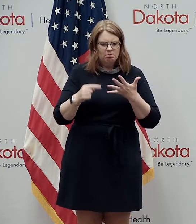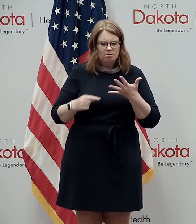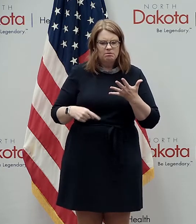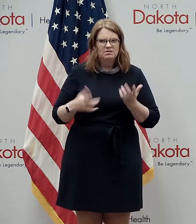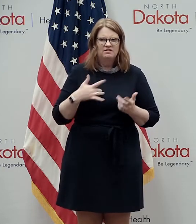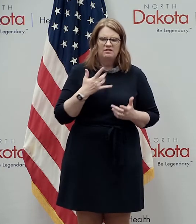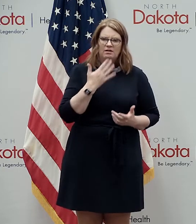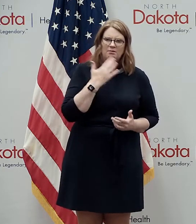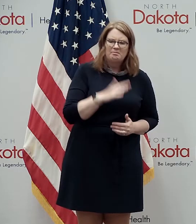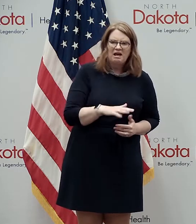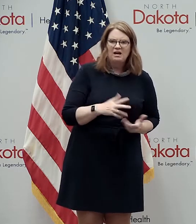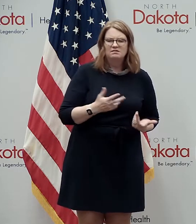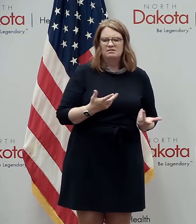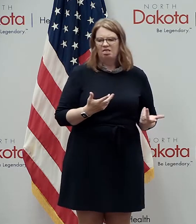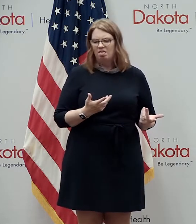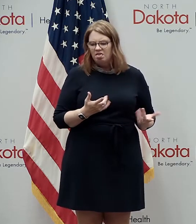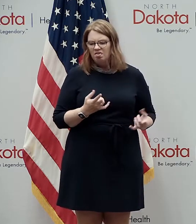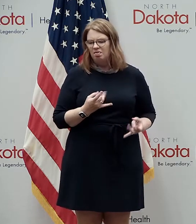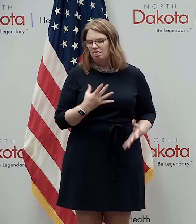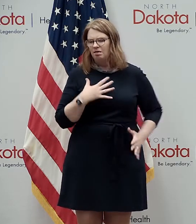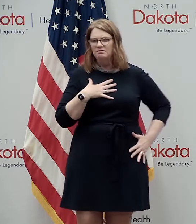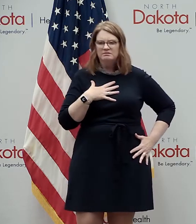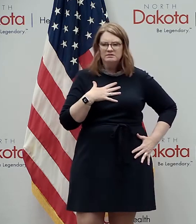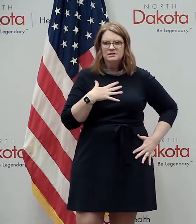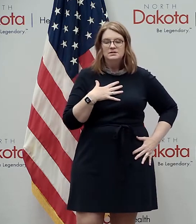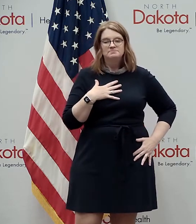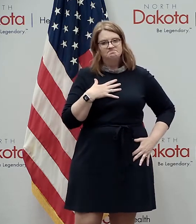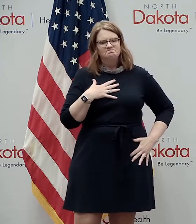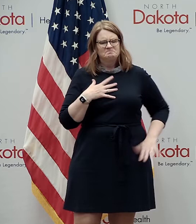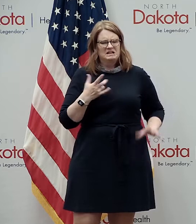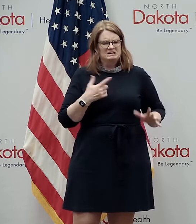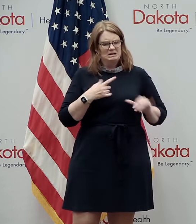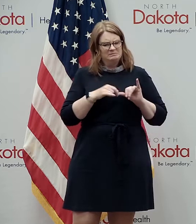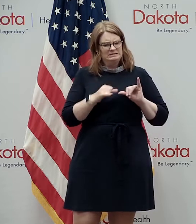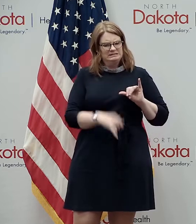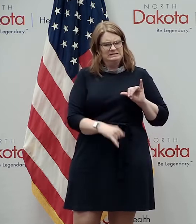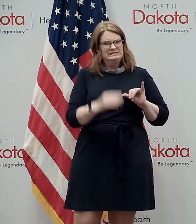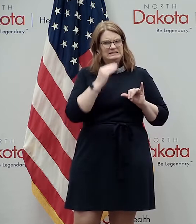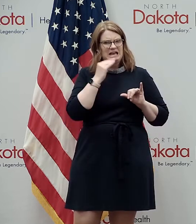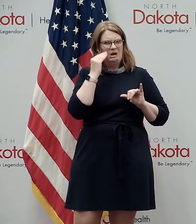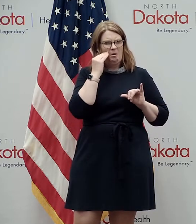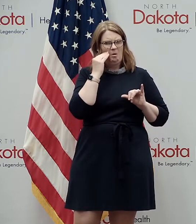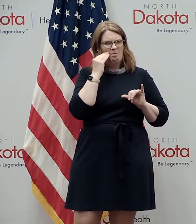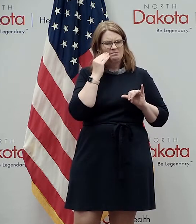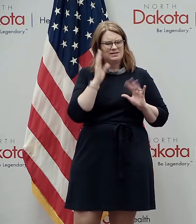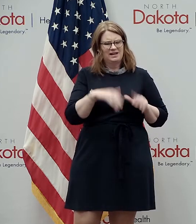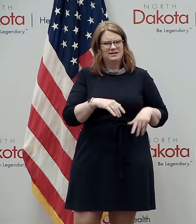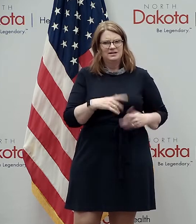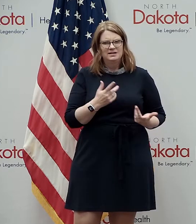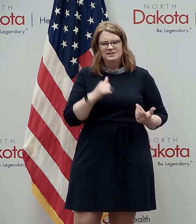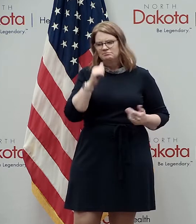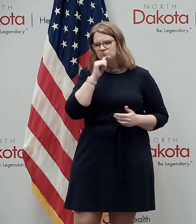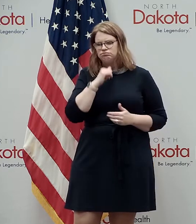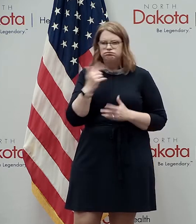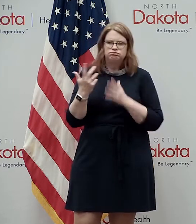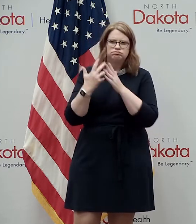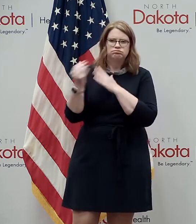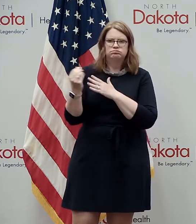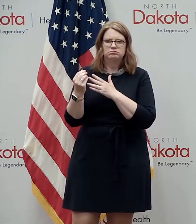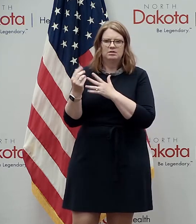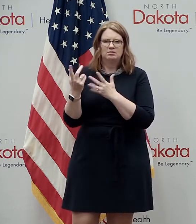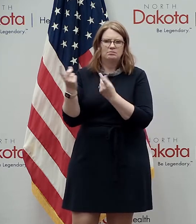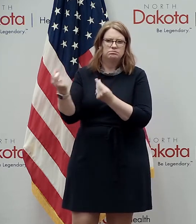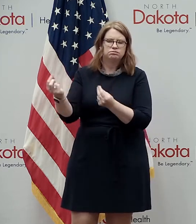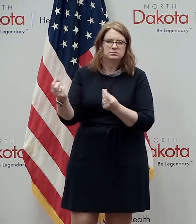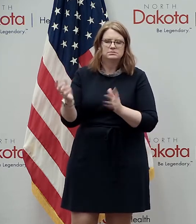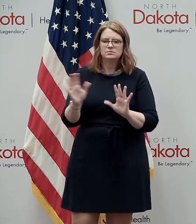you probably are feeling such a way that you would probably choose to stay home versus you know try to tough it out or go someplace but